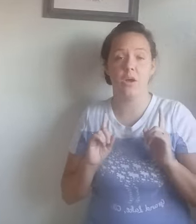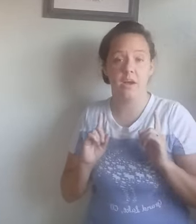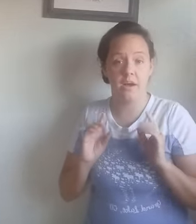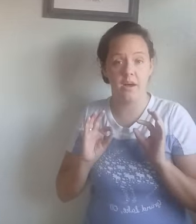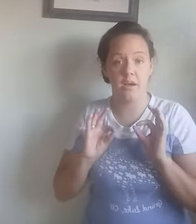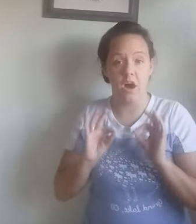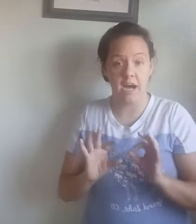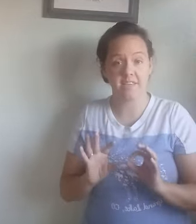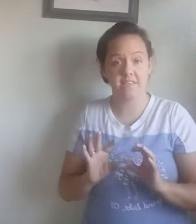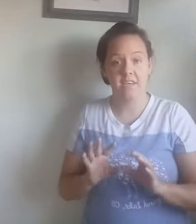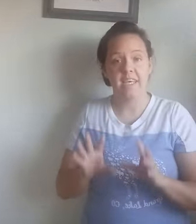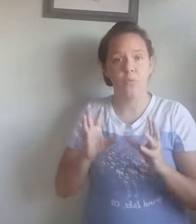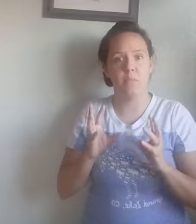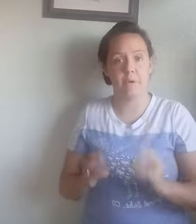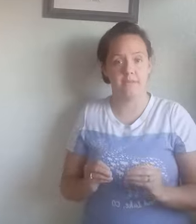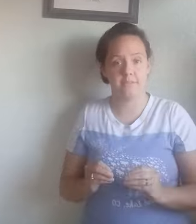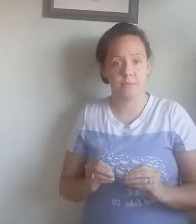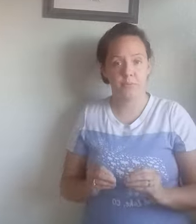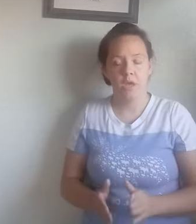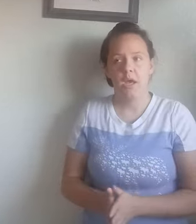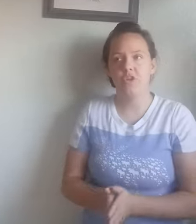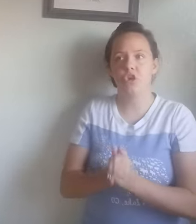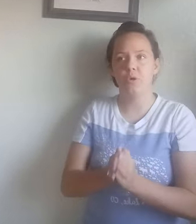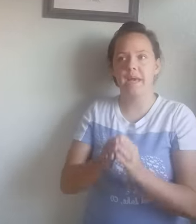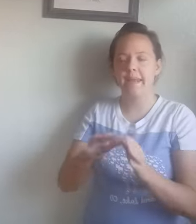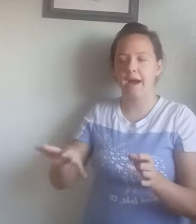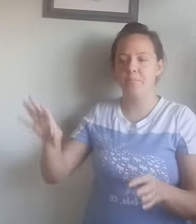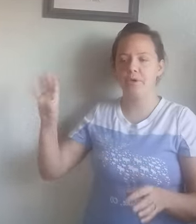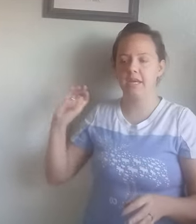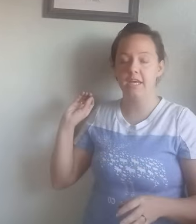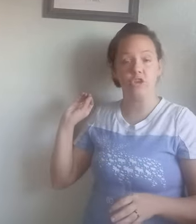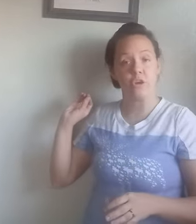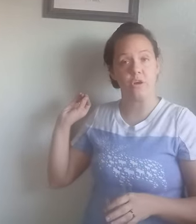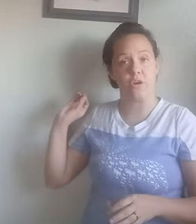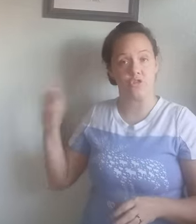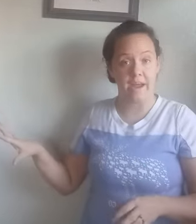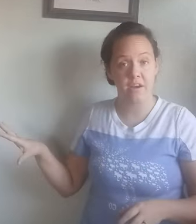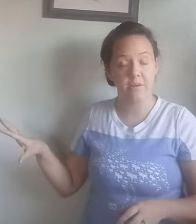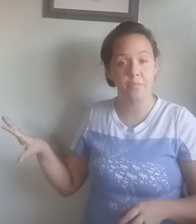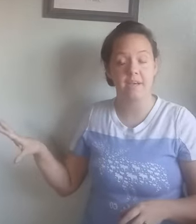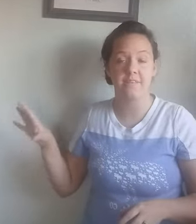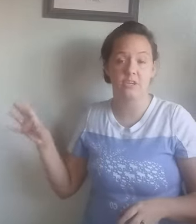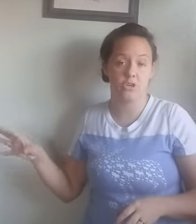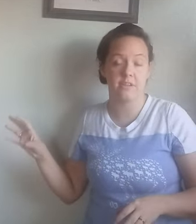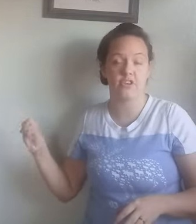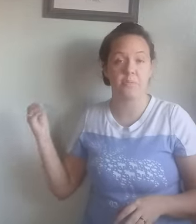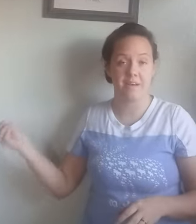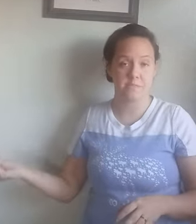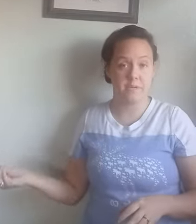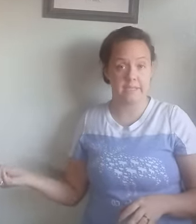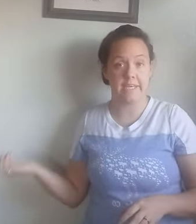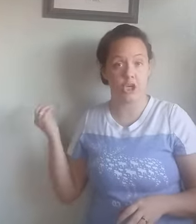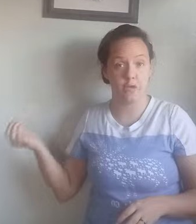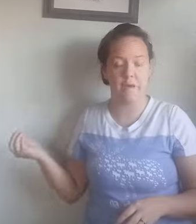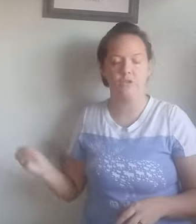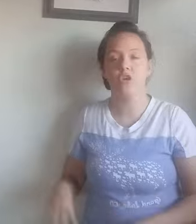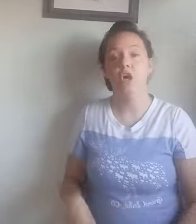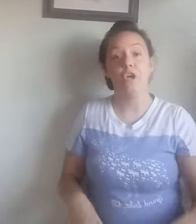hot. It will melt. And so you cannot put it in your dryer because there's a possibility it could melt. You